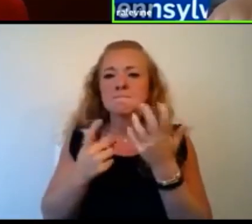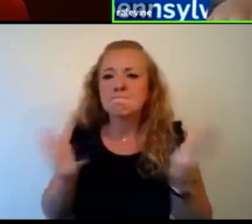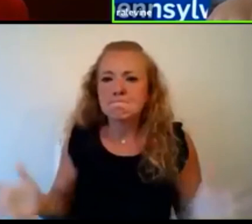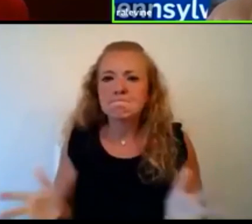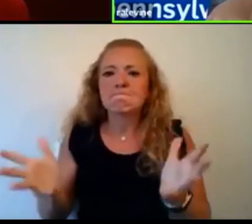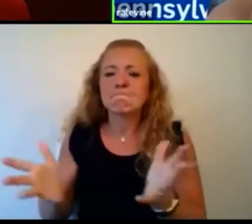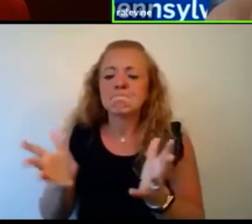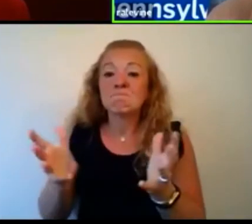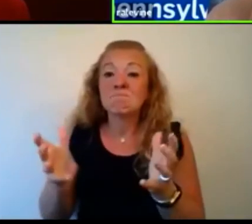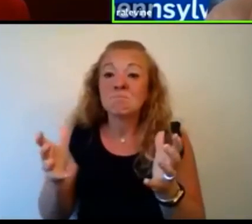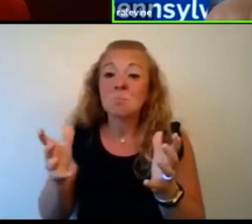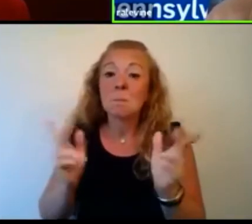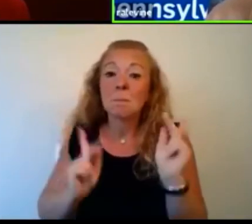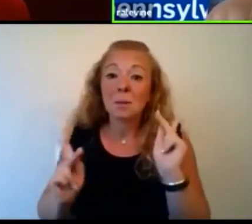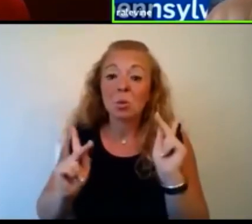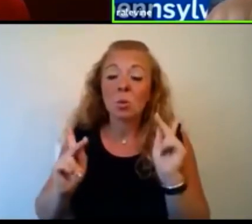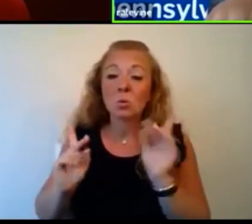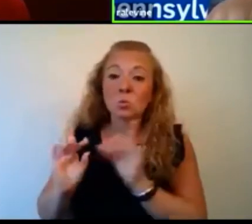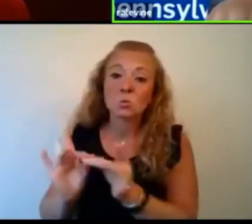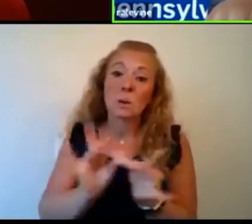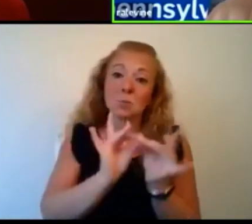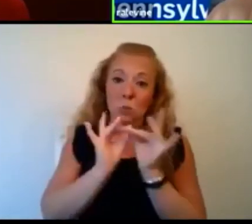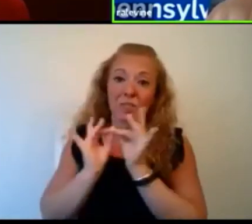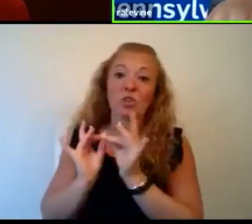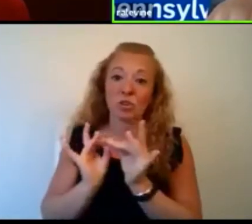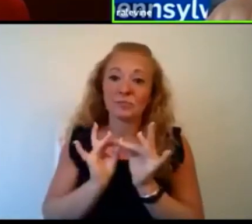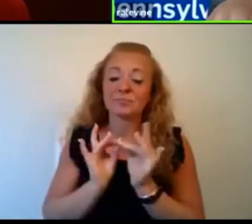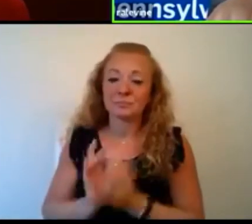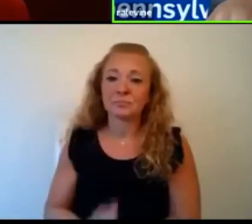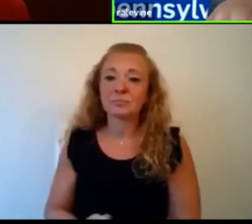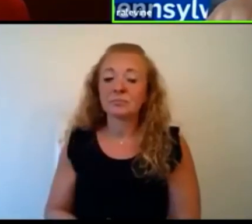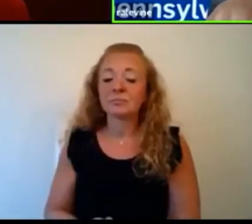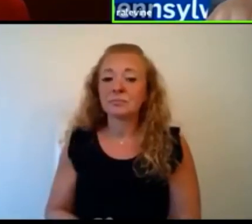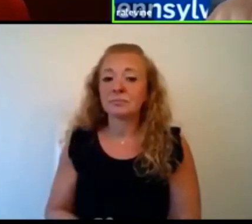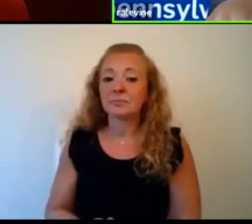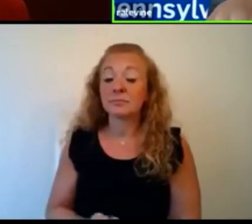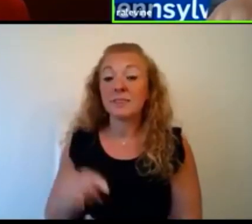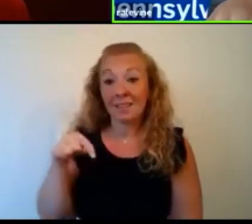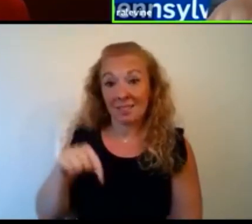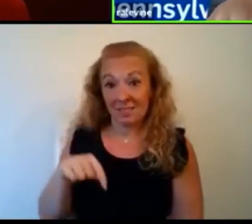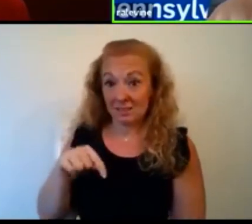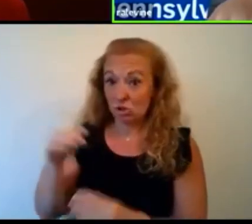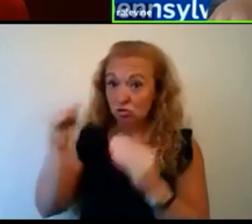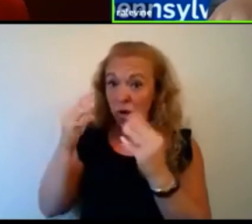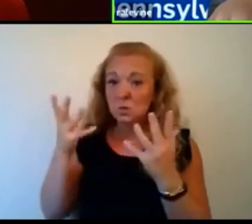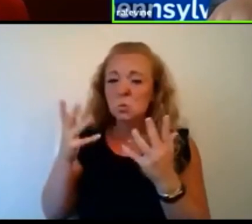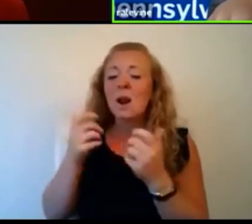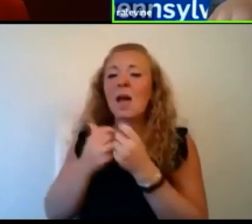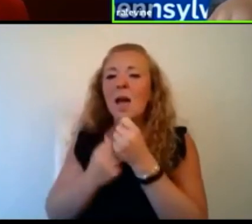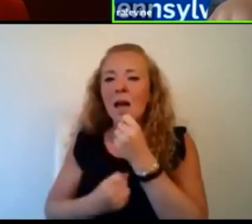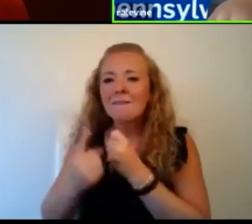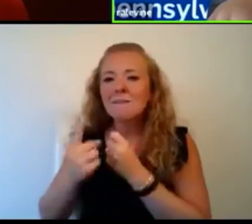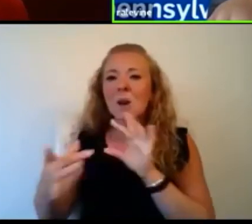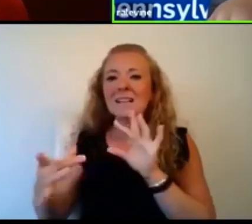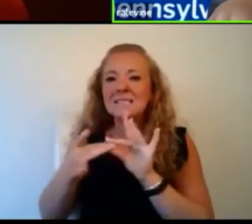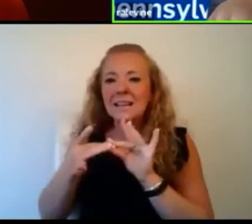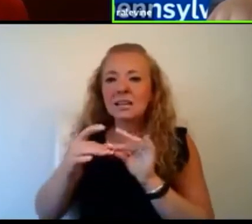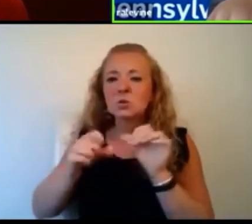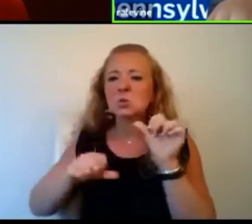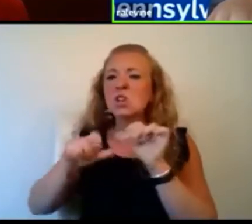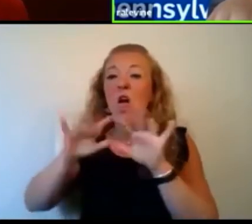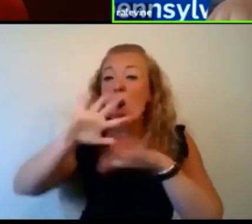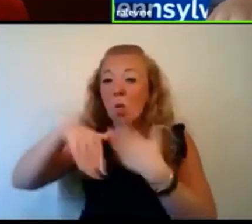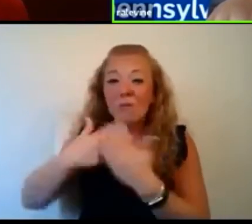come together. As I mentioned, it, this has taught us that we are all interconnected in so many different levels